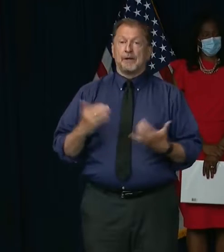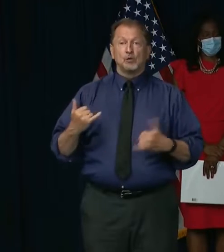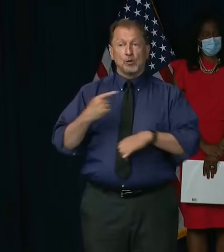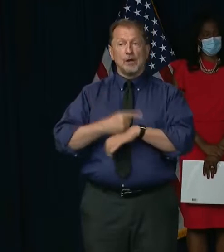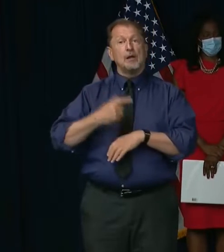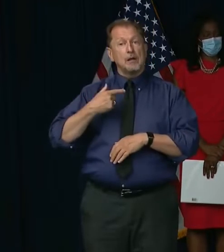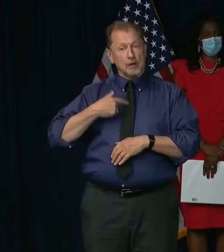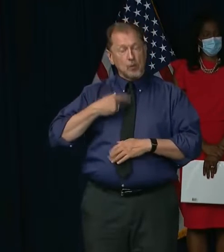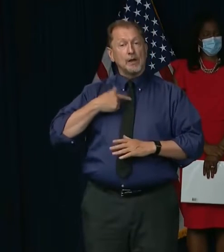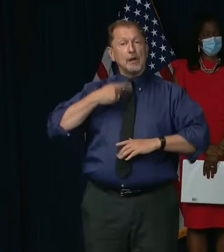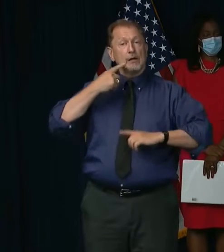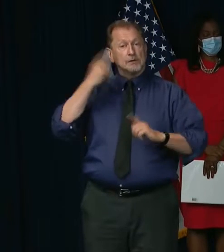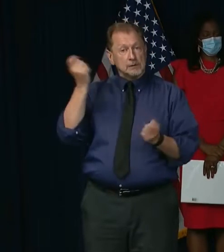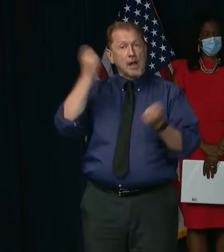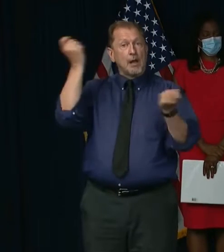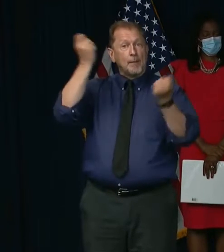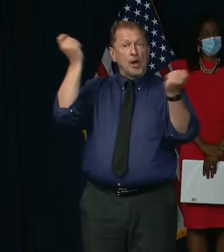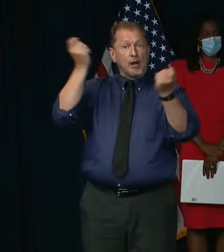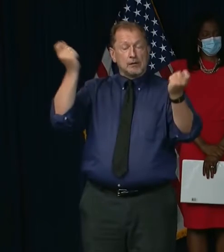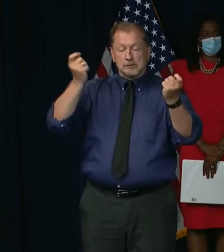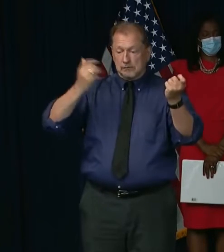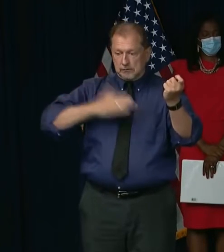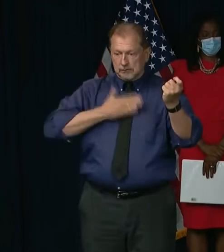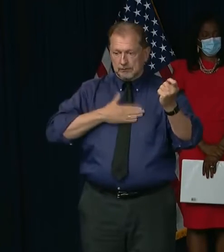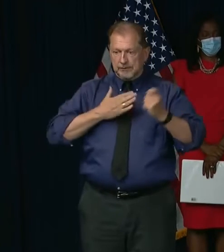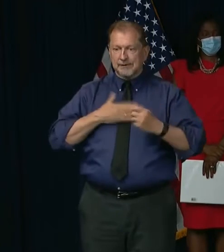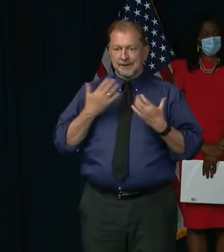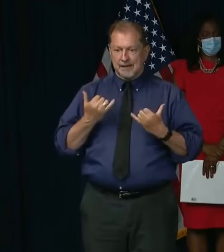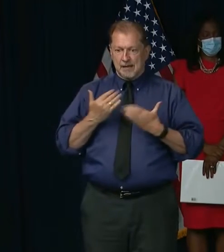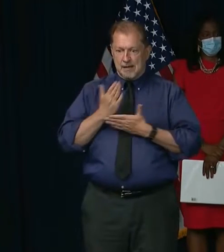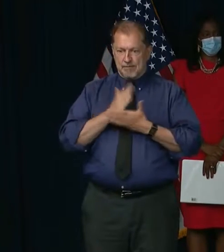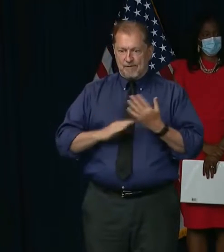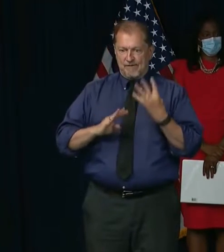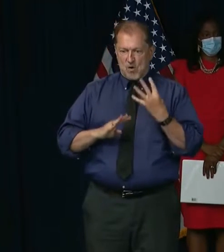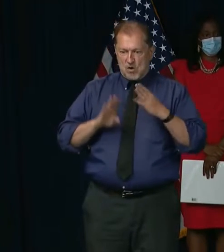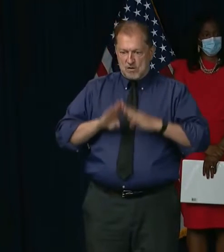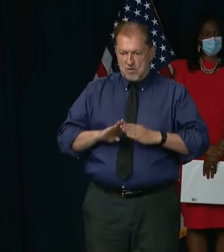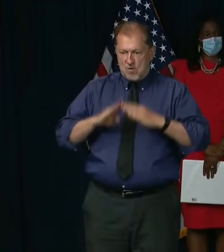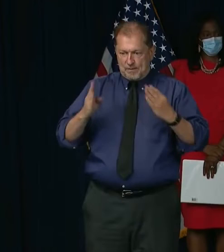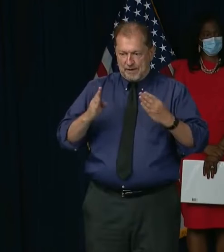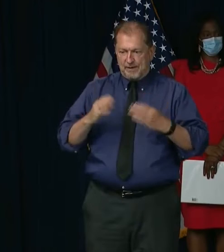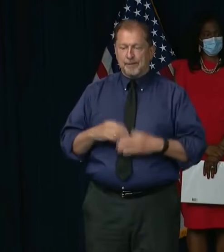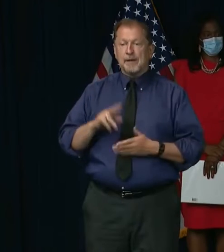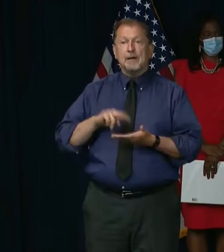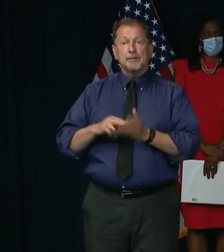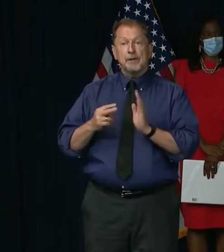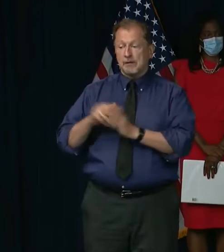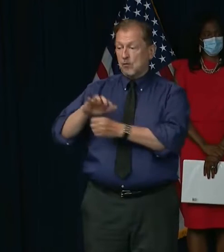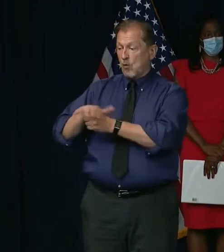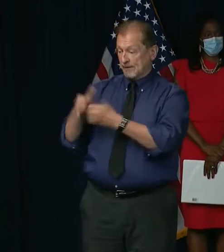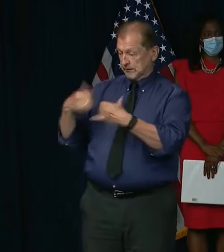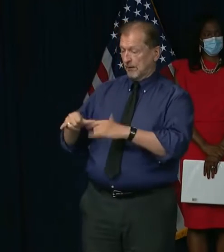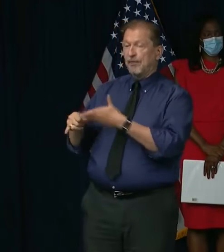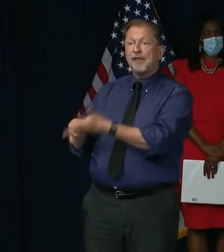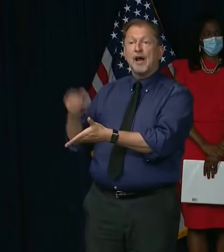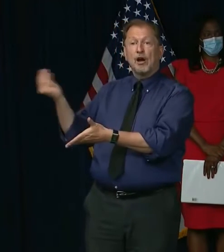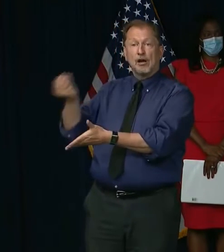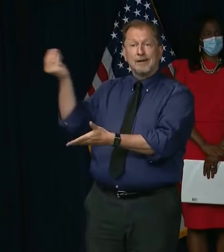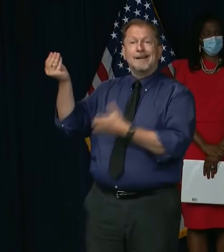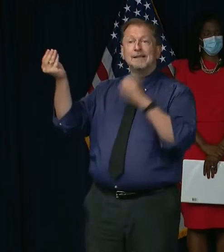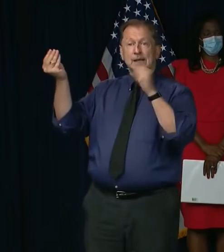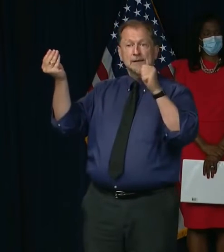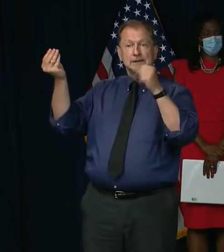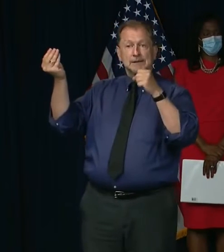and our success by taking more steps out into the new normal, coexisting with COVID. It still